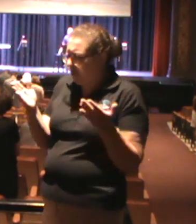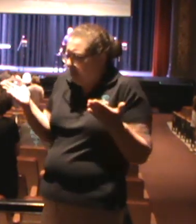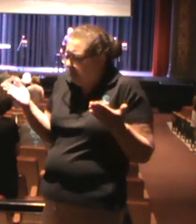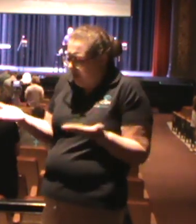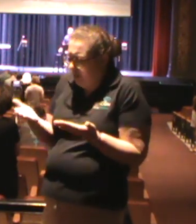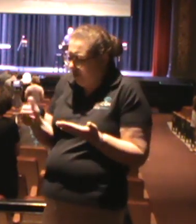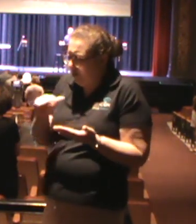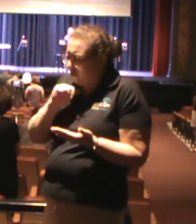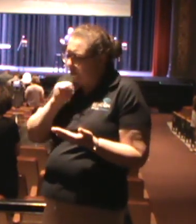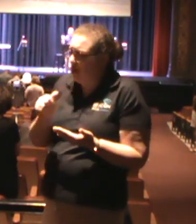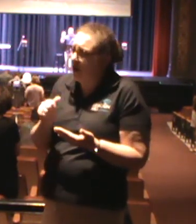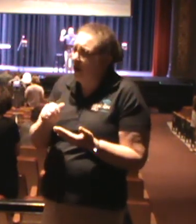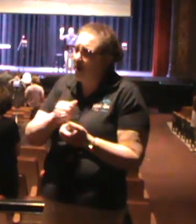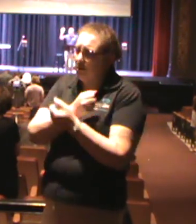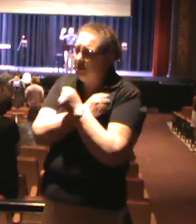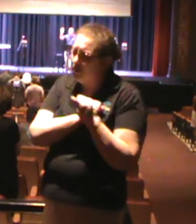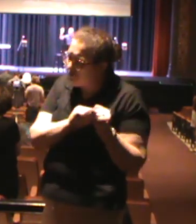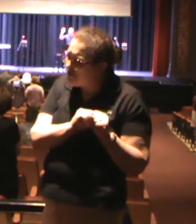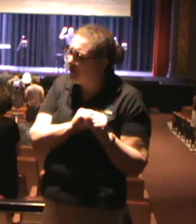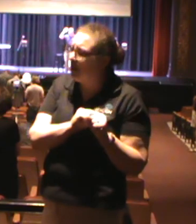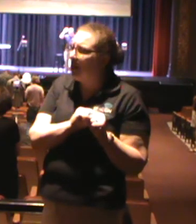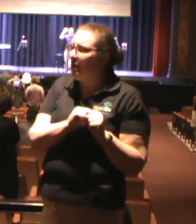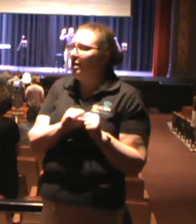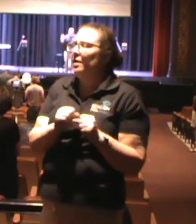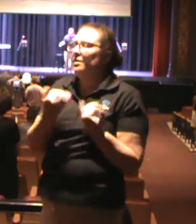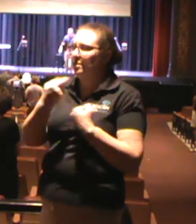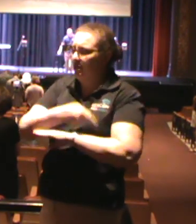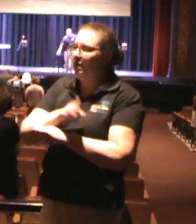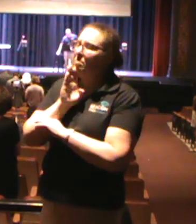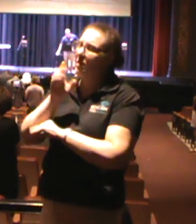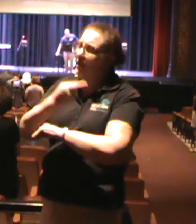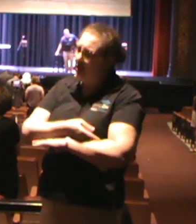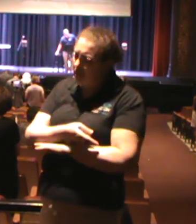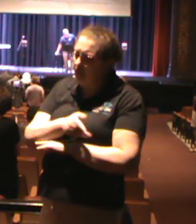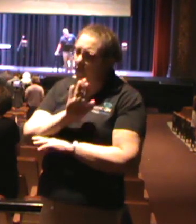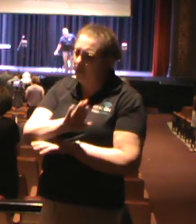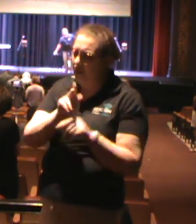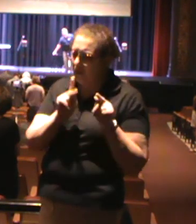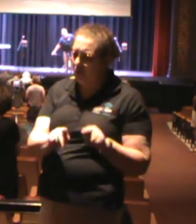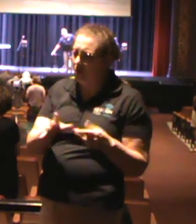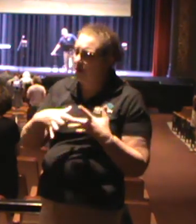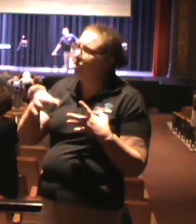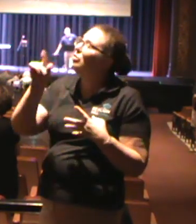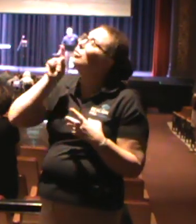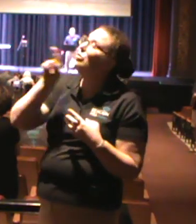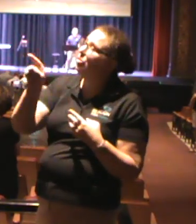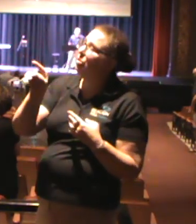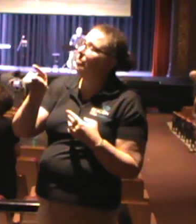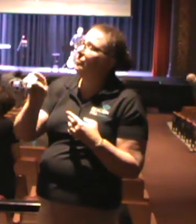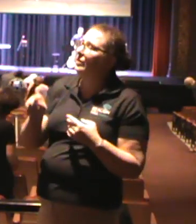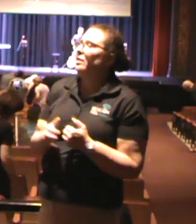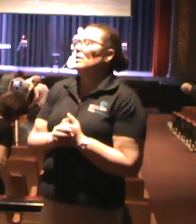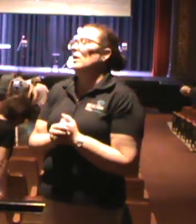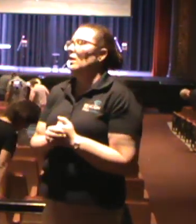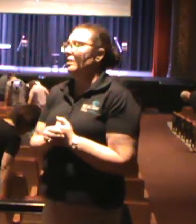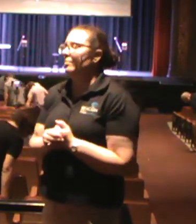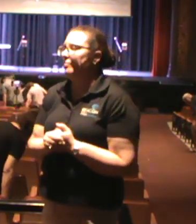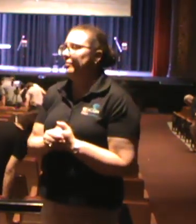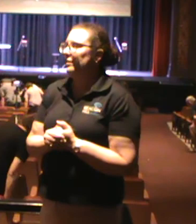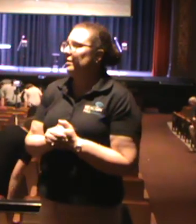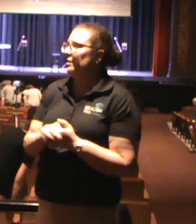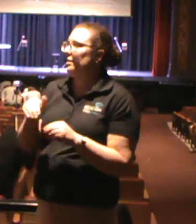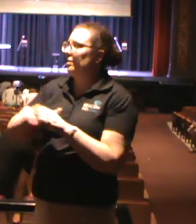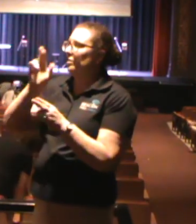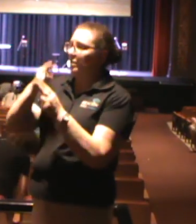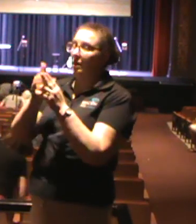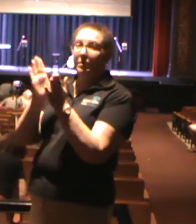for them. May I decrease and you increase and you get all the glory now. And, Jesus, holy precious name, we praise you. Amen. You may have seen it. I have entitled today's